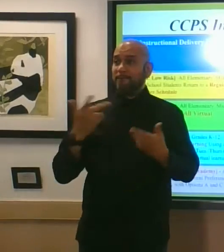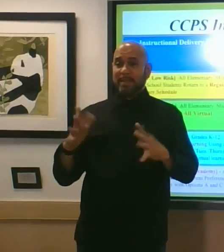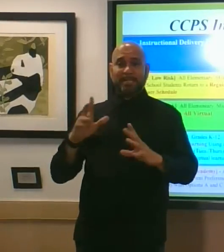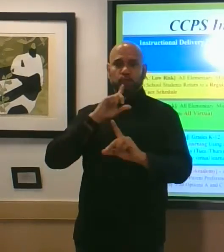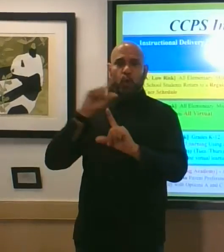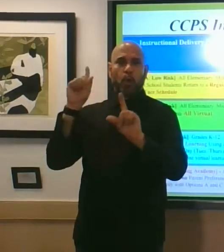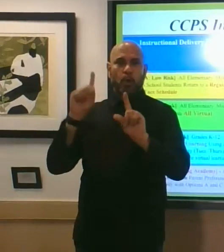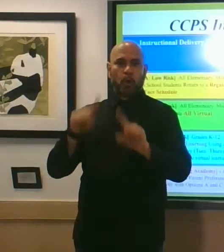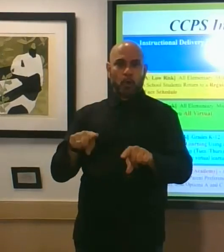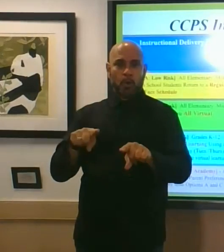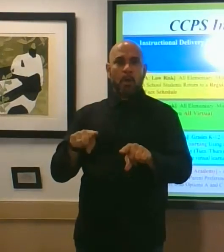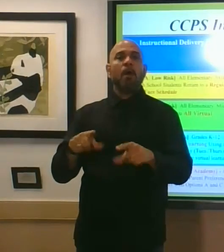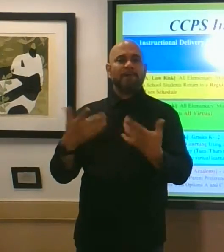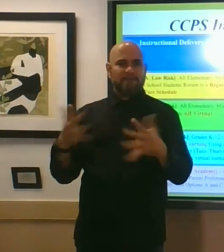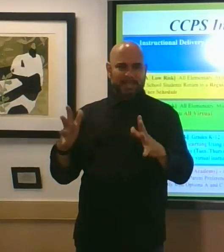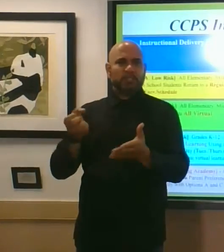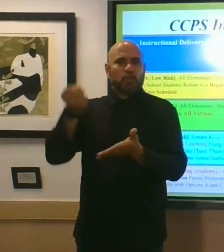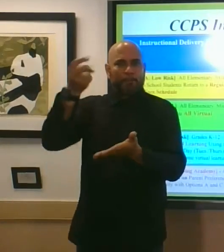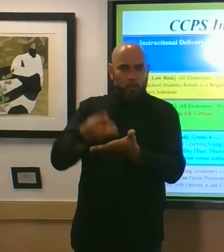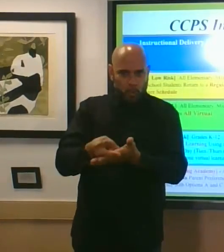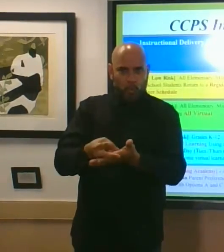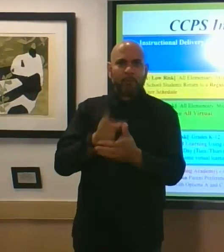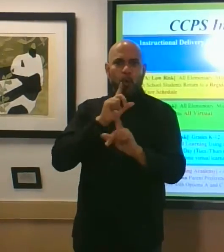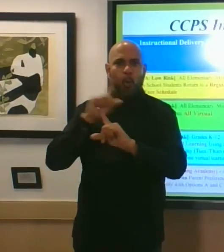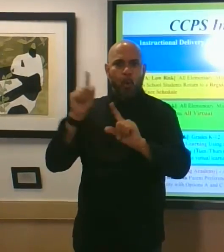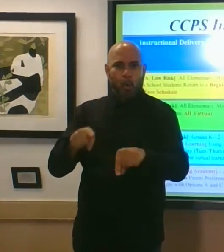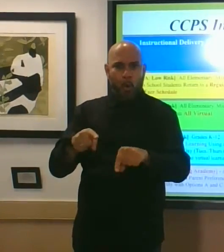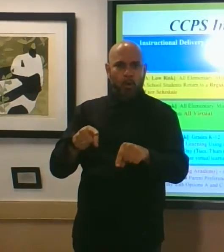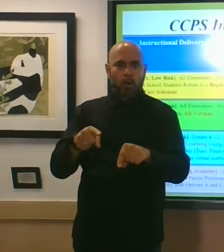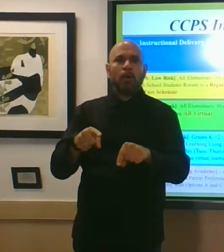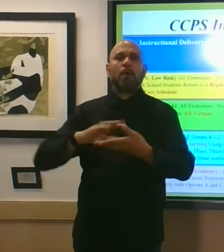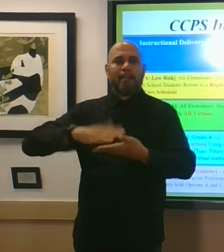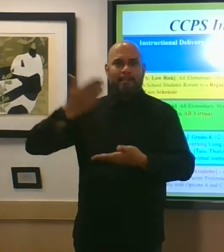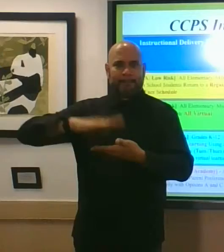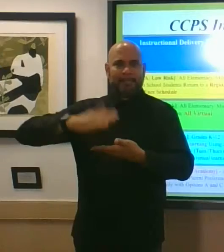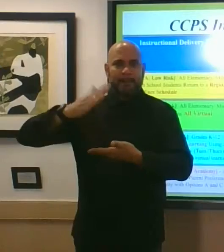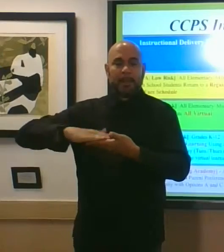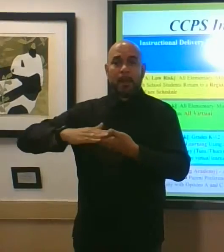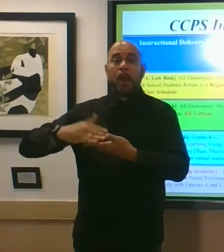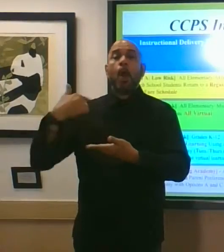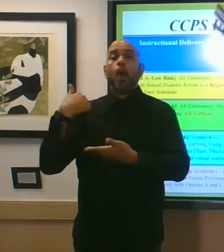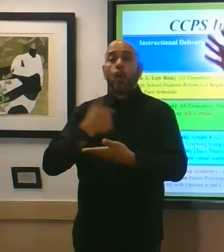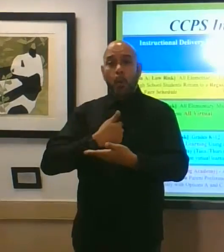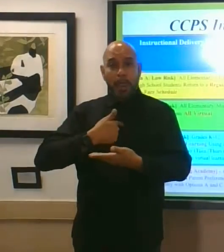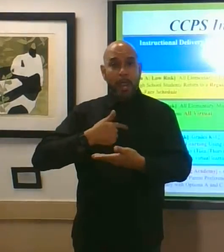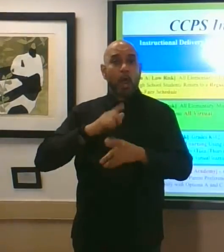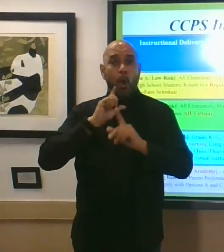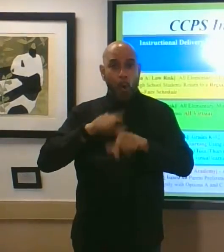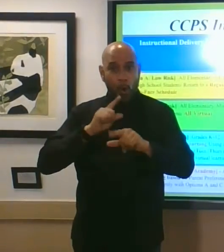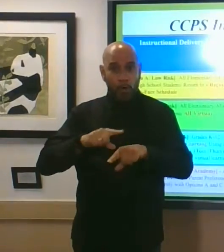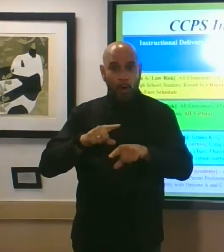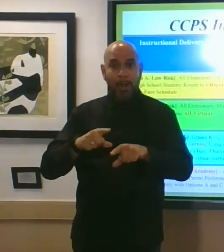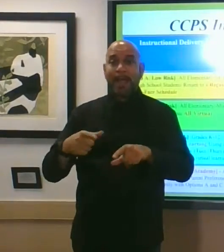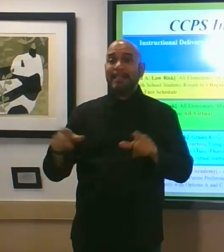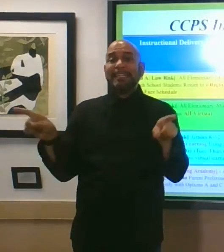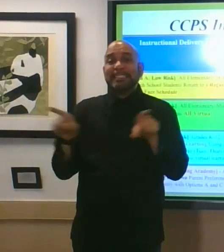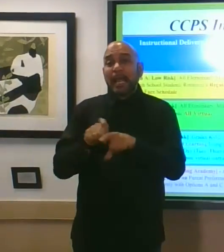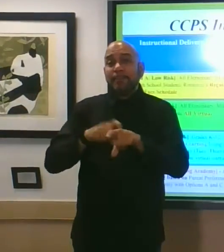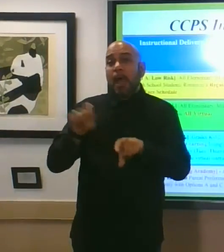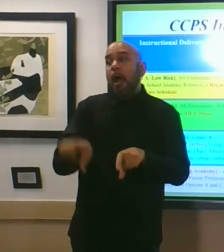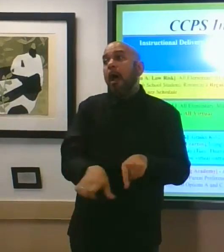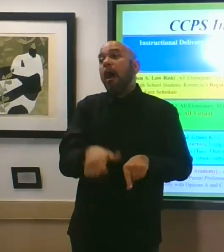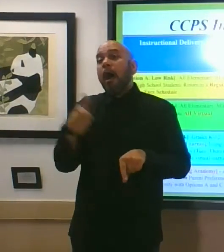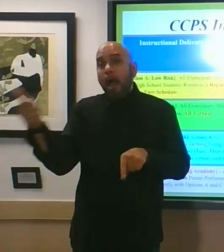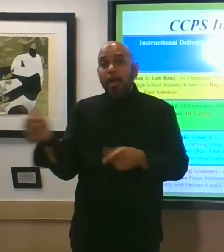so our technology department is in the process of ordering devices but we're ordering while everybody else is ordering devices so